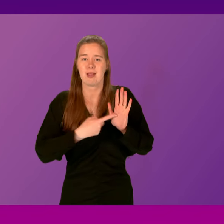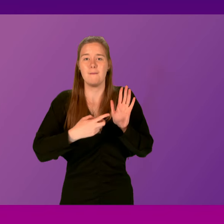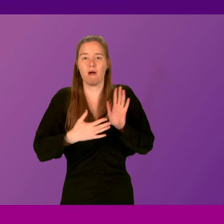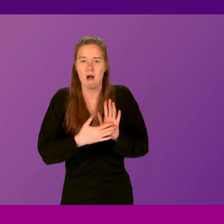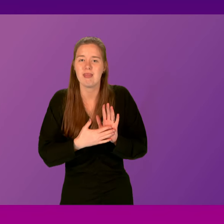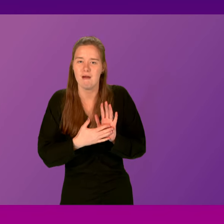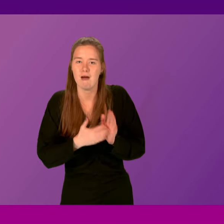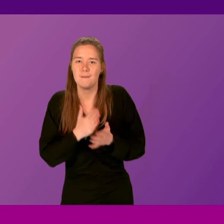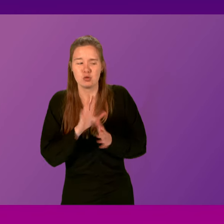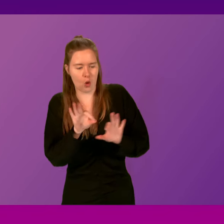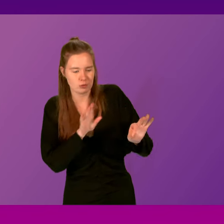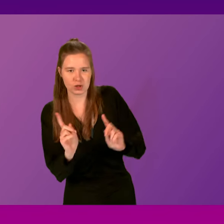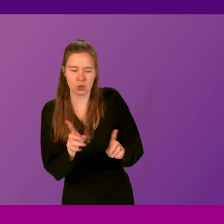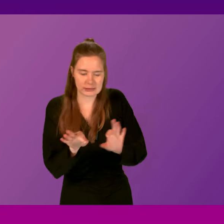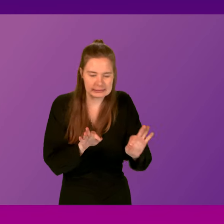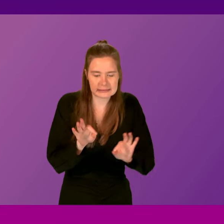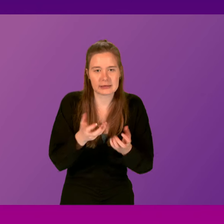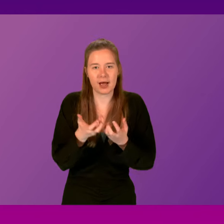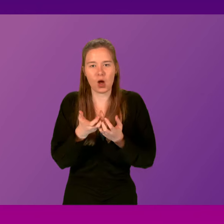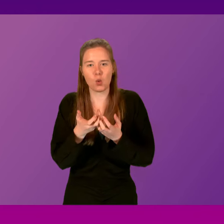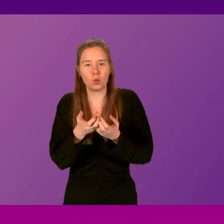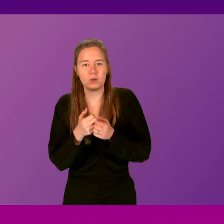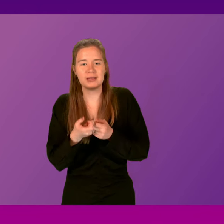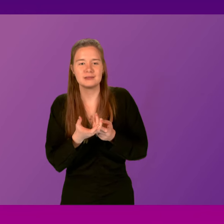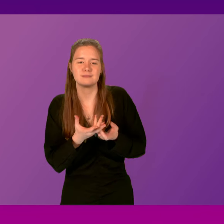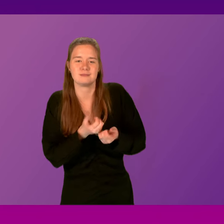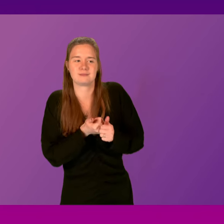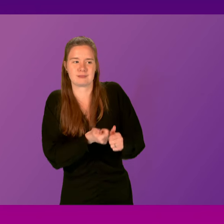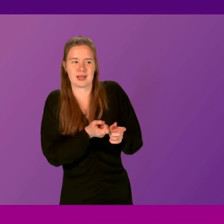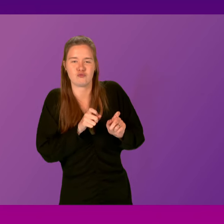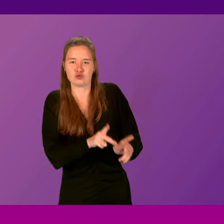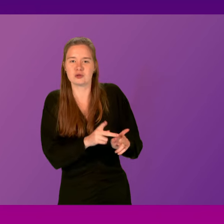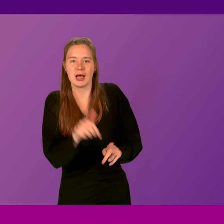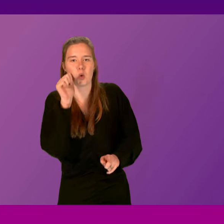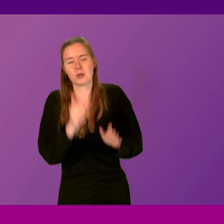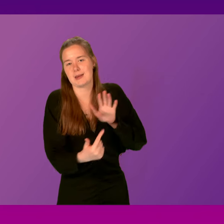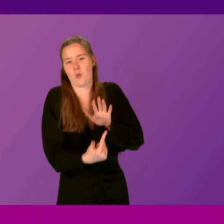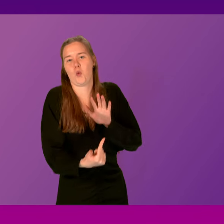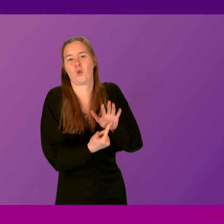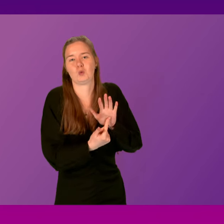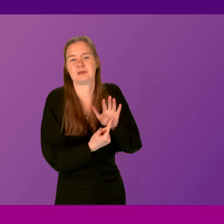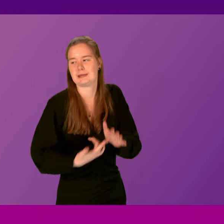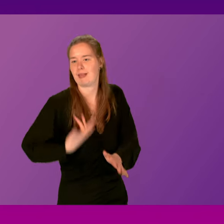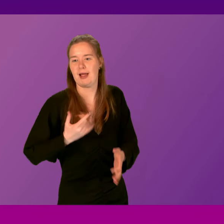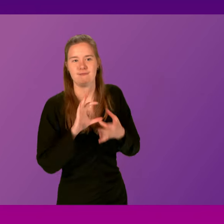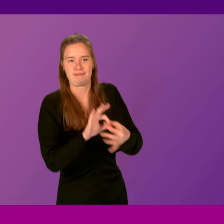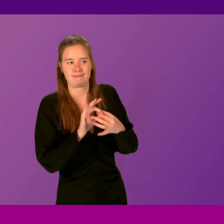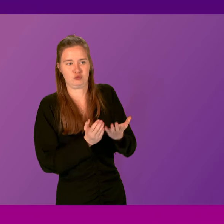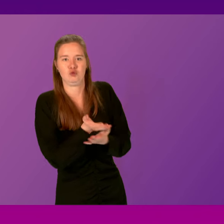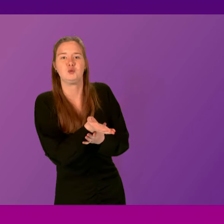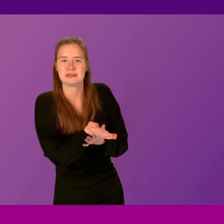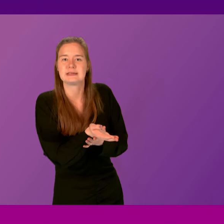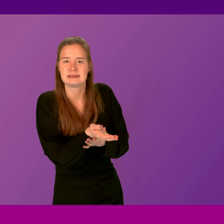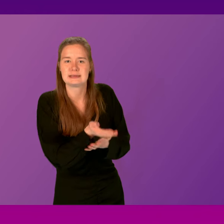about what options there are potentially around the Stromnus to Scrabster route. I know this is an incredibly important lifeline route